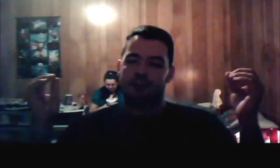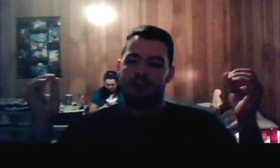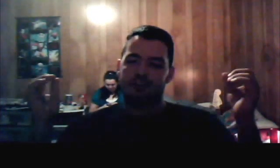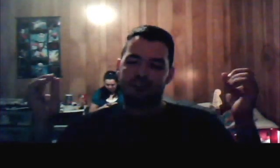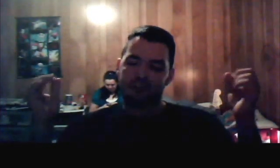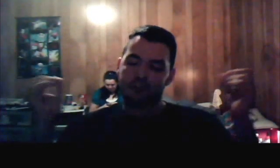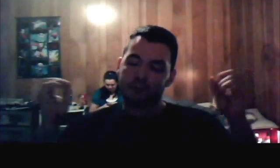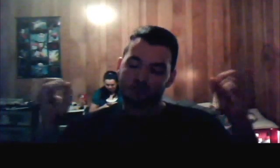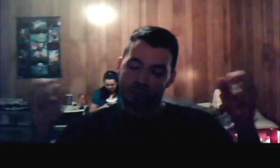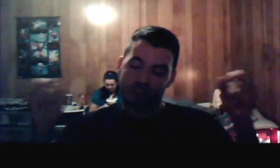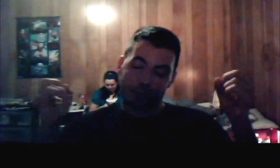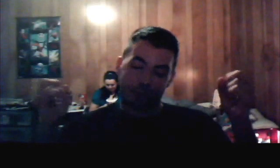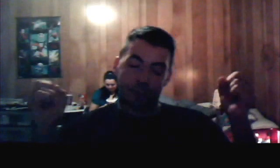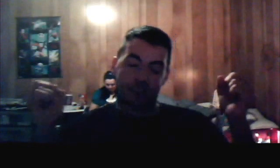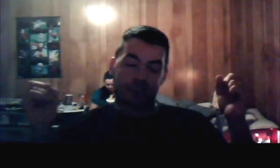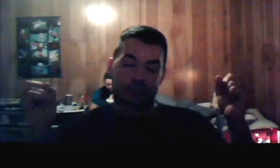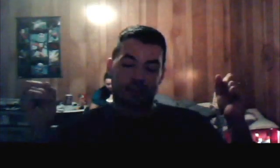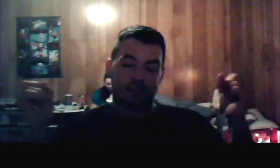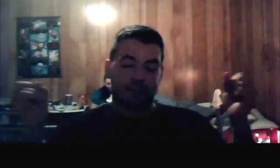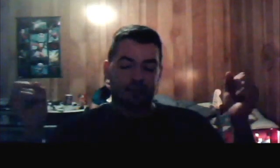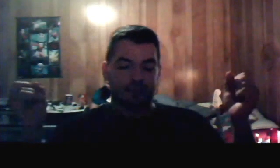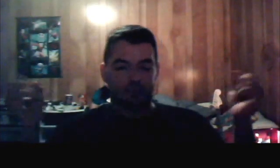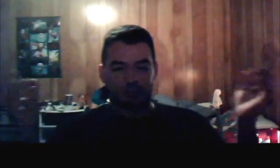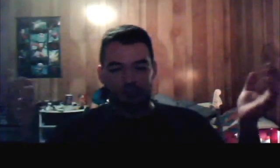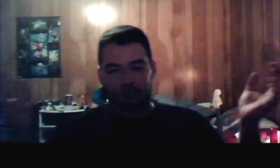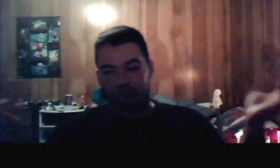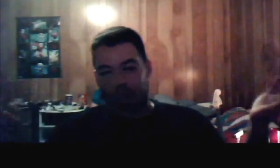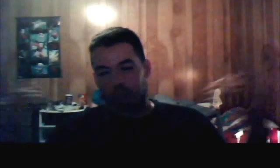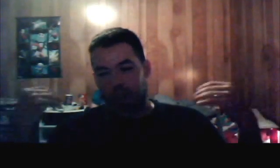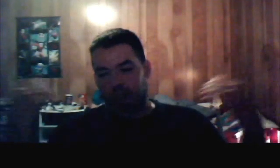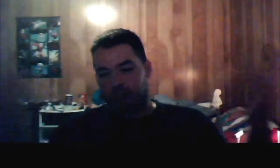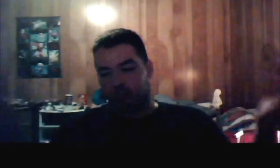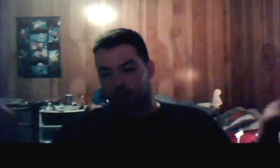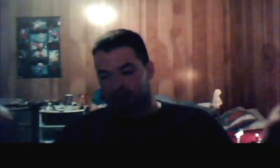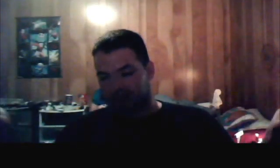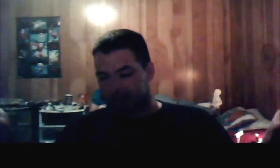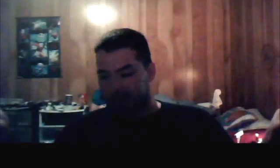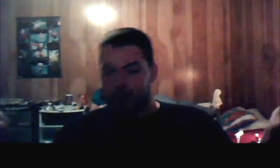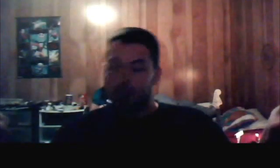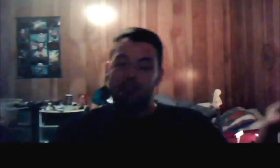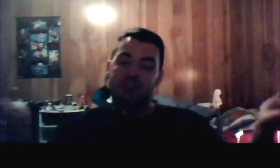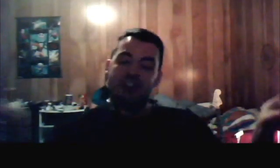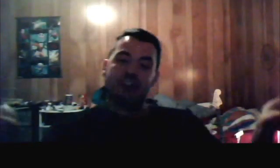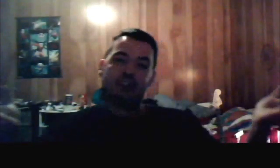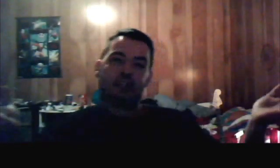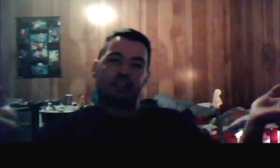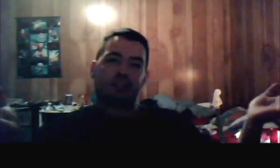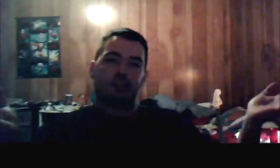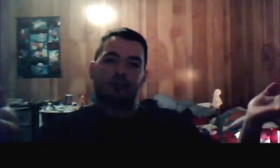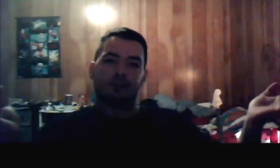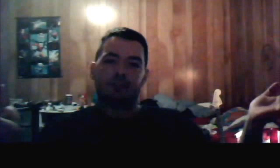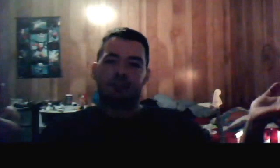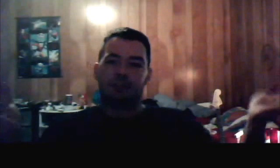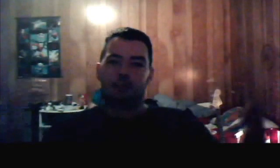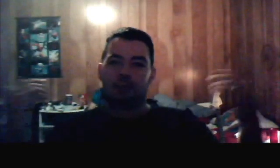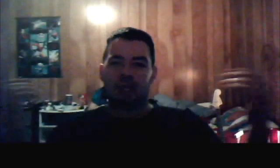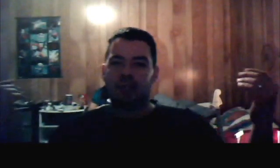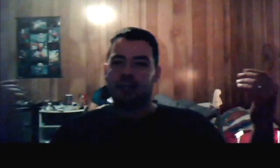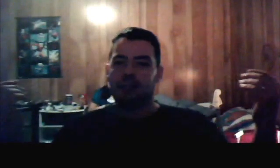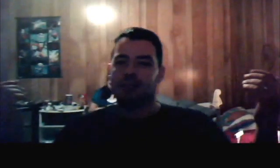Such a great opening line for what many people didn't like in a movie, but I love